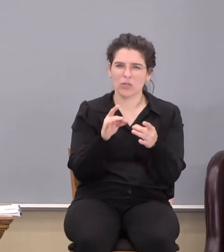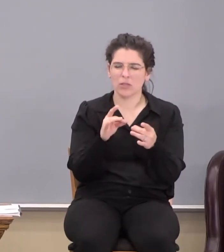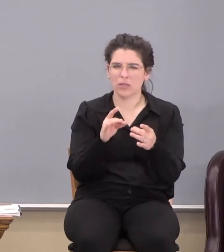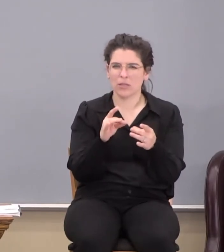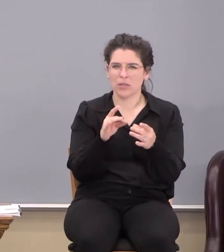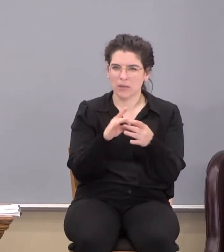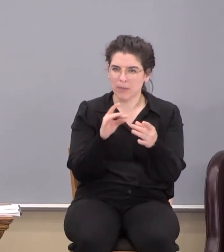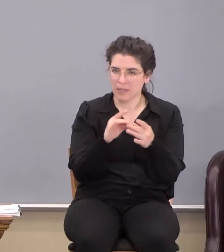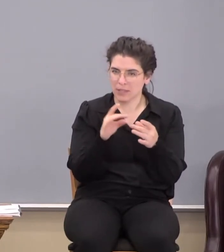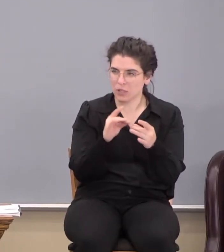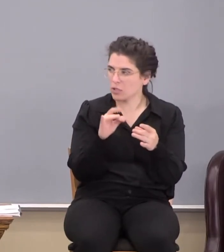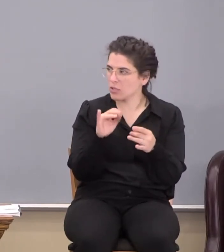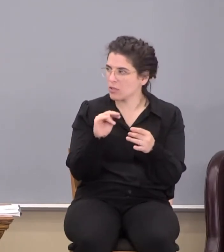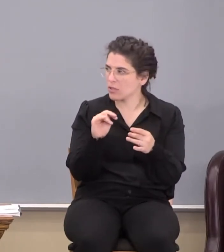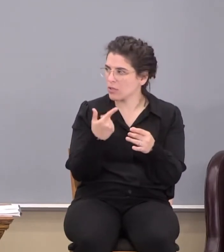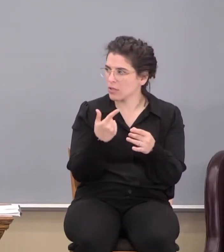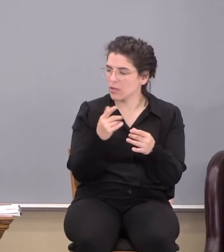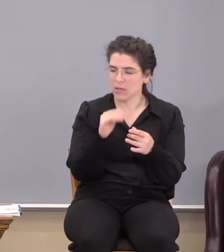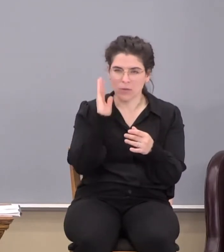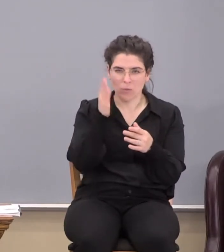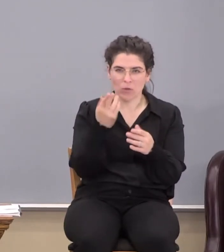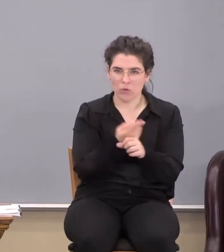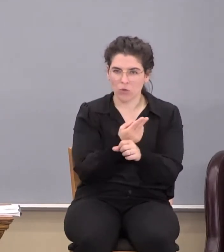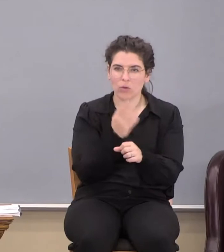the messaging, I guess that's what they say, that they're